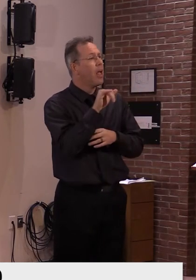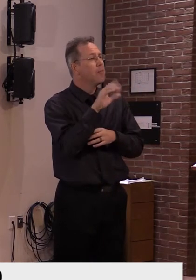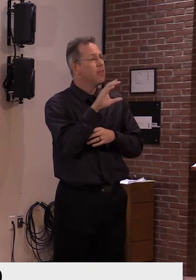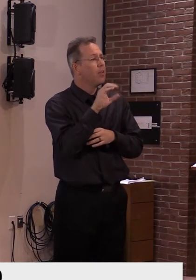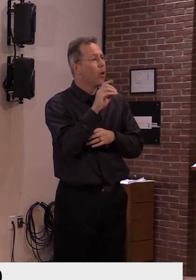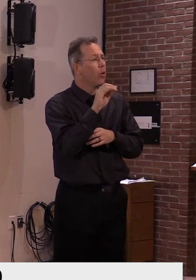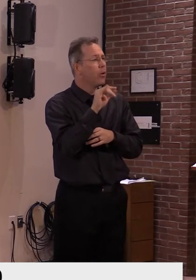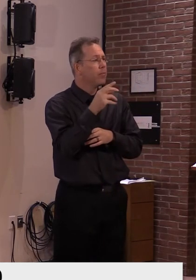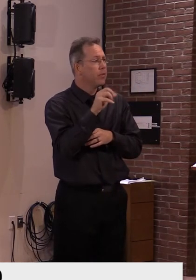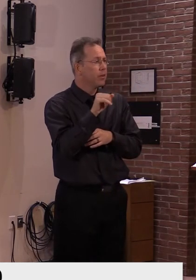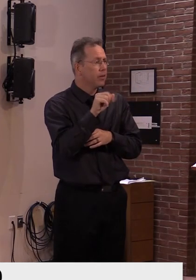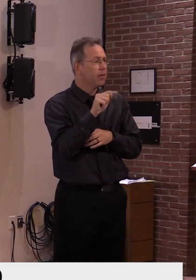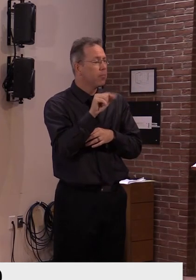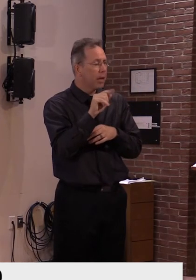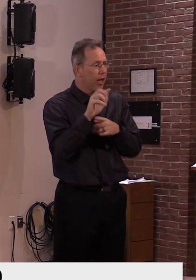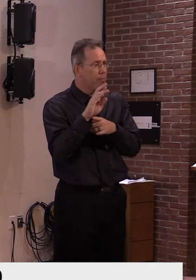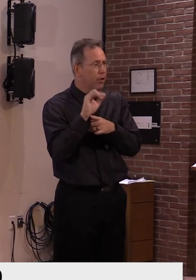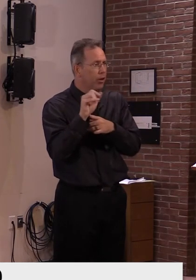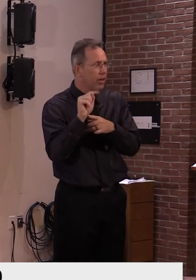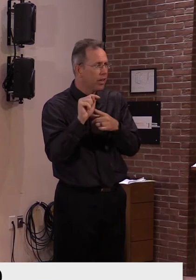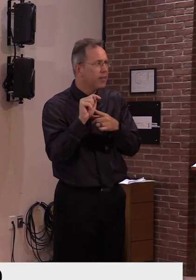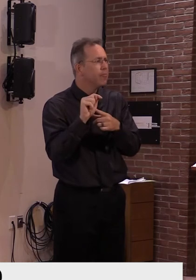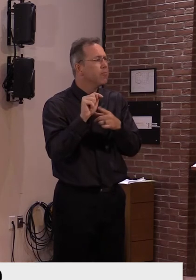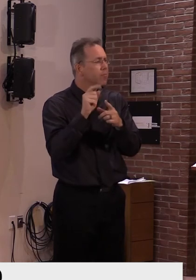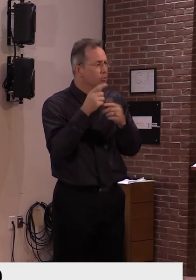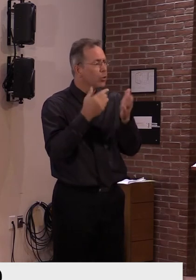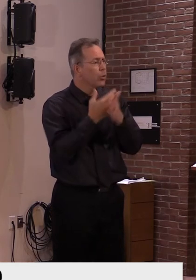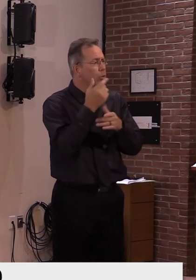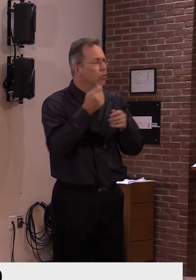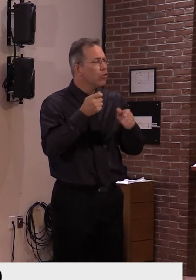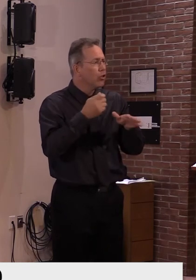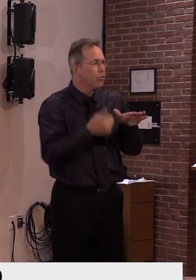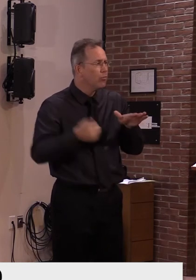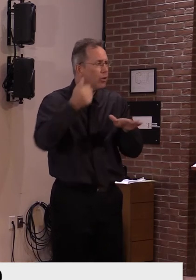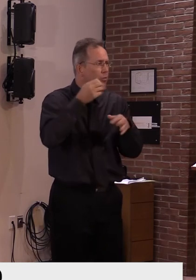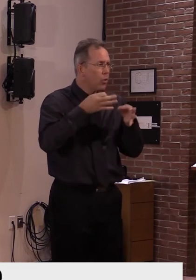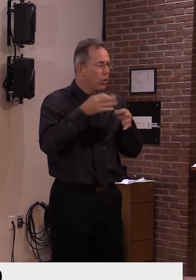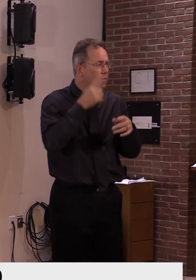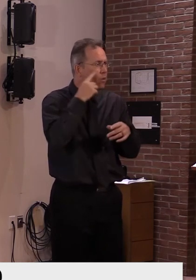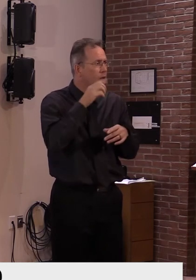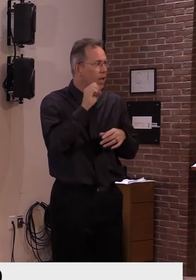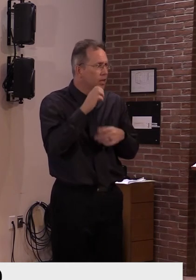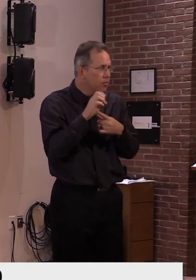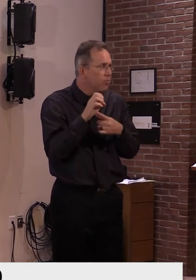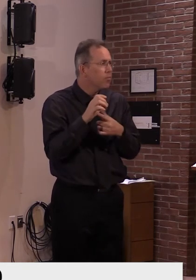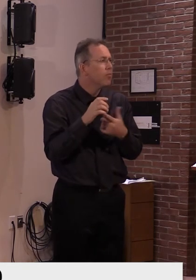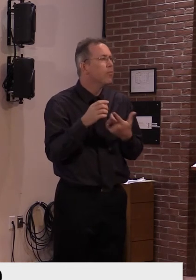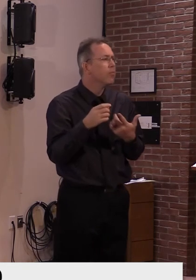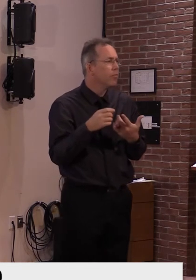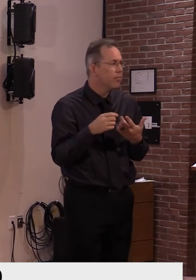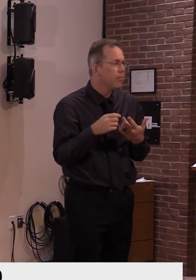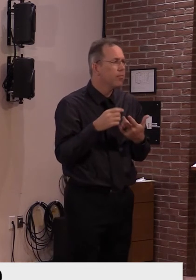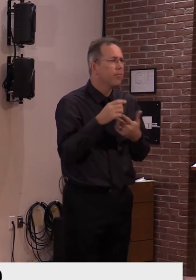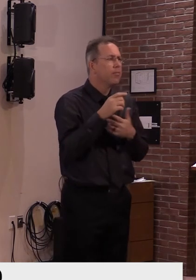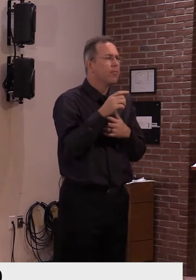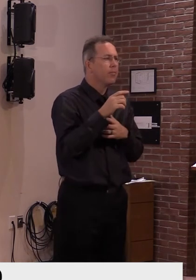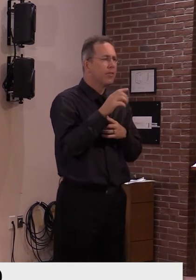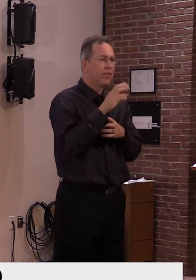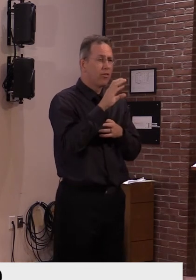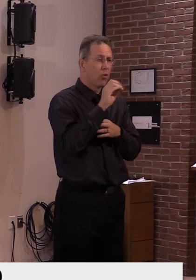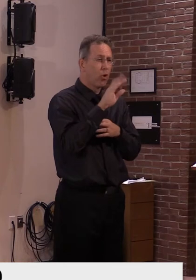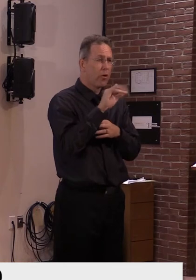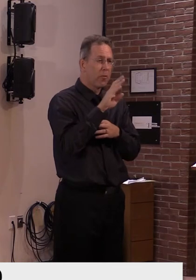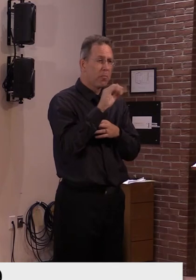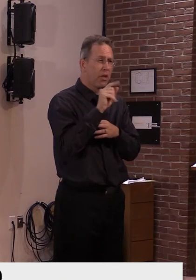Supreme Court Justice, um, you know, it's, it's done at this point. Uh, but again, I think it's unfortunate, uh,